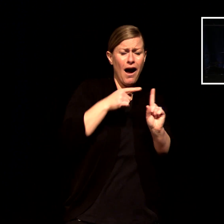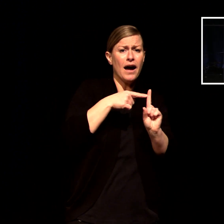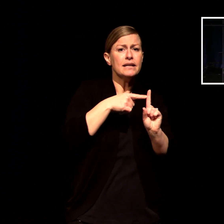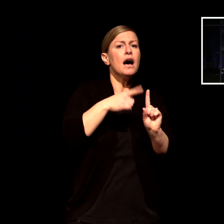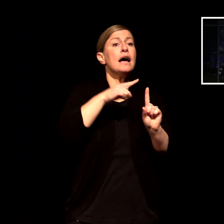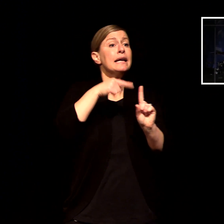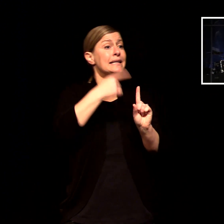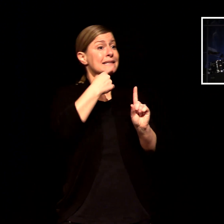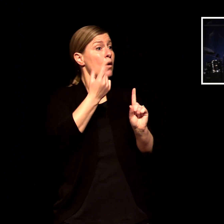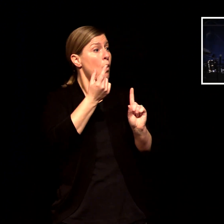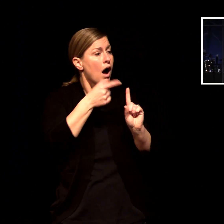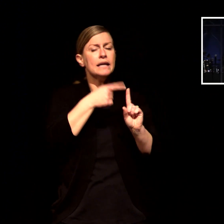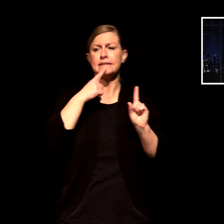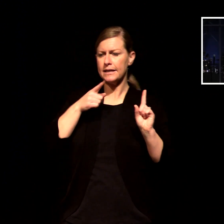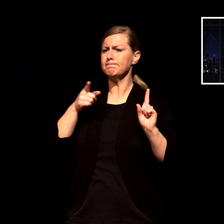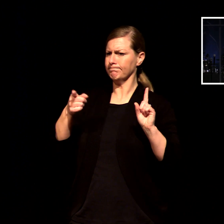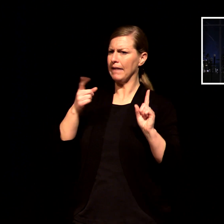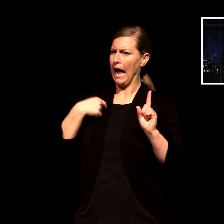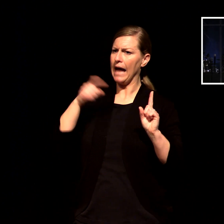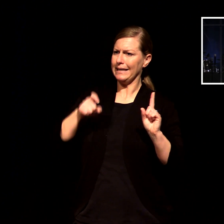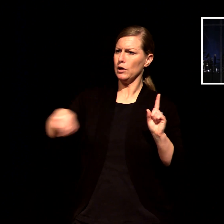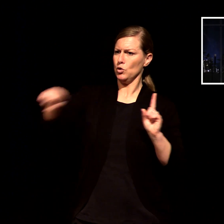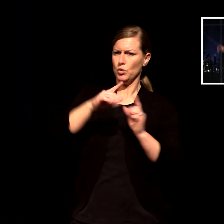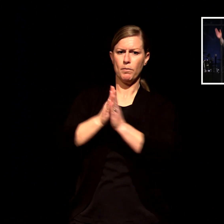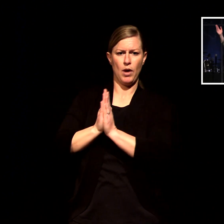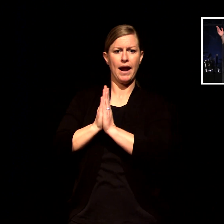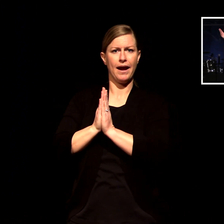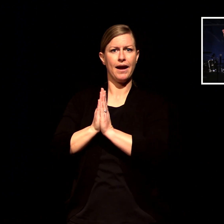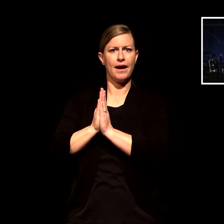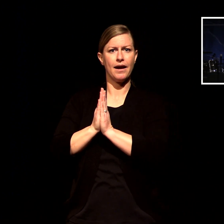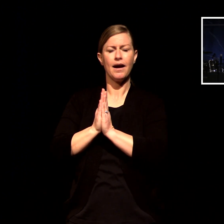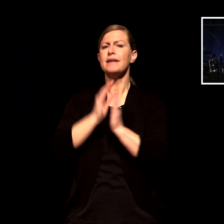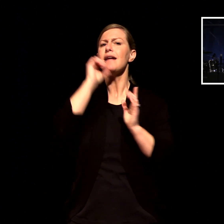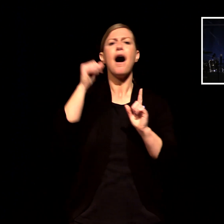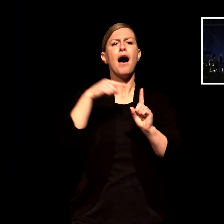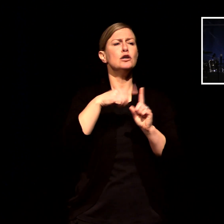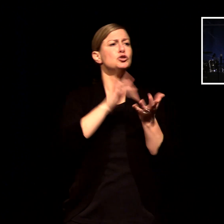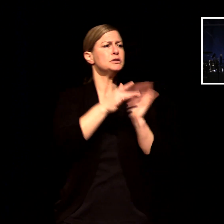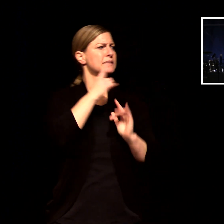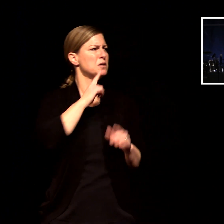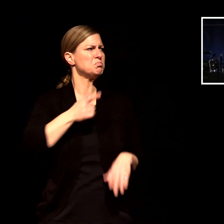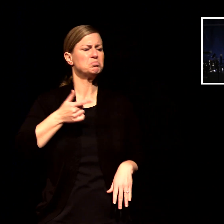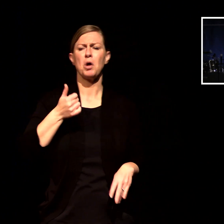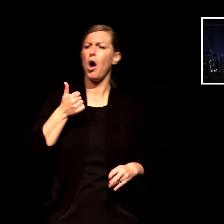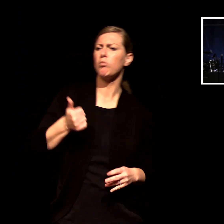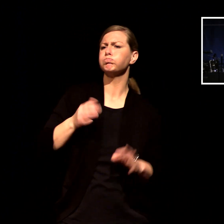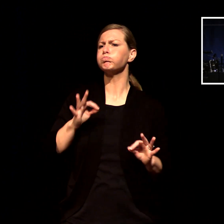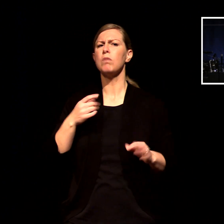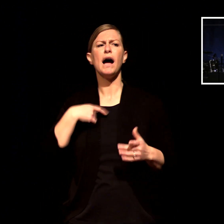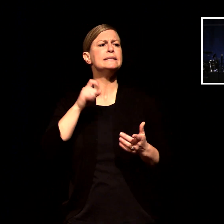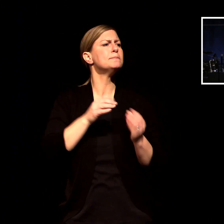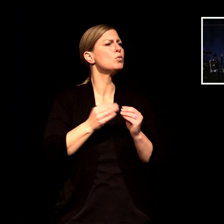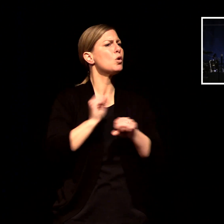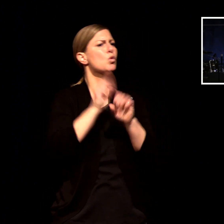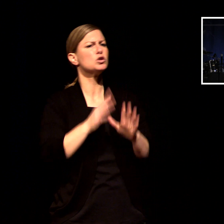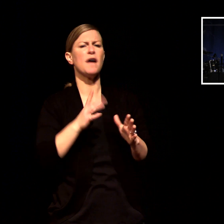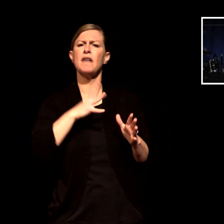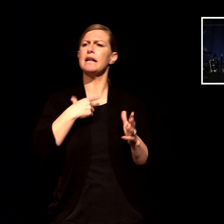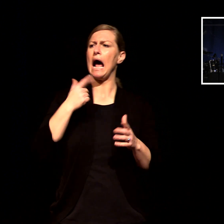okay i got a couple workers out there i'm just going to give them gospel superpowers and it's going to be fine he said i need more workers i want to partner with you